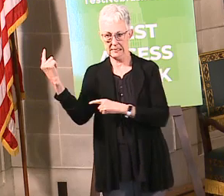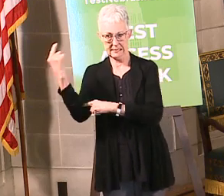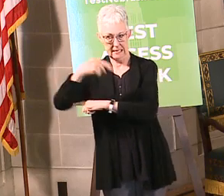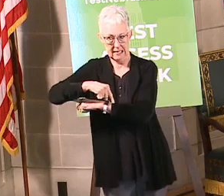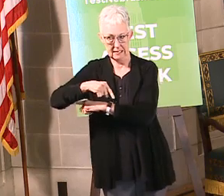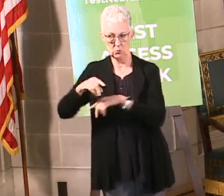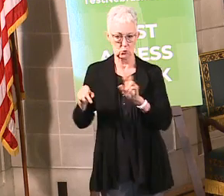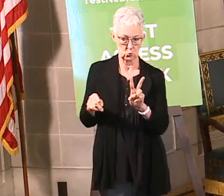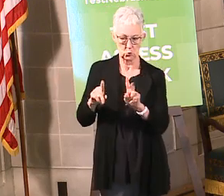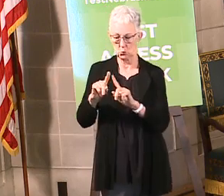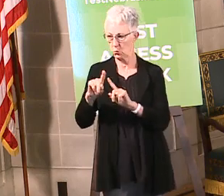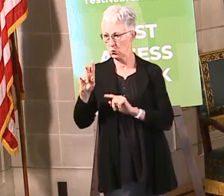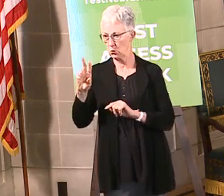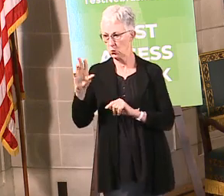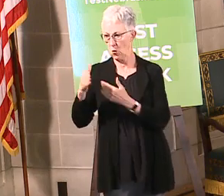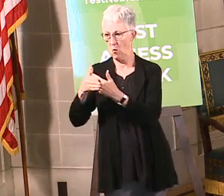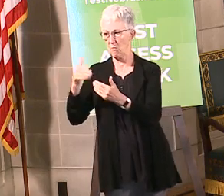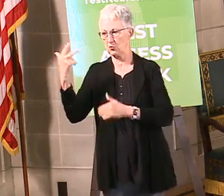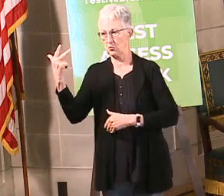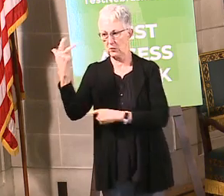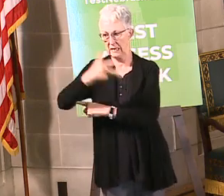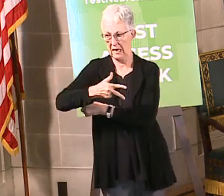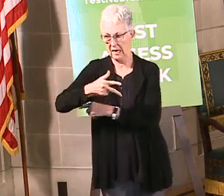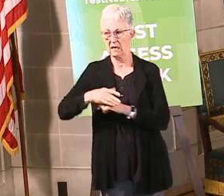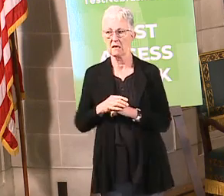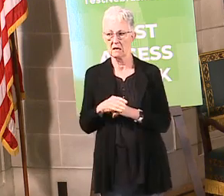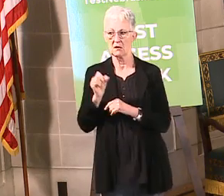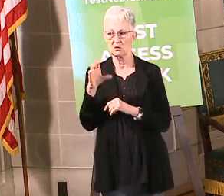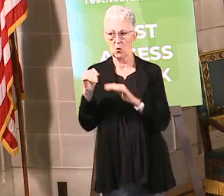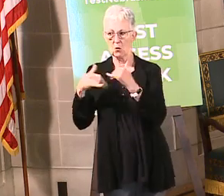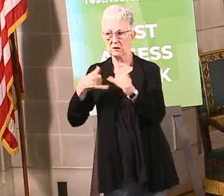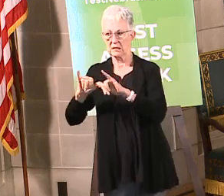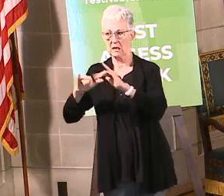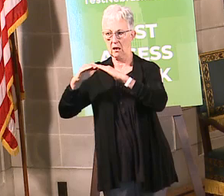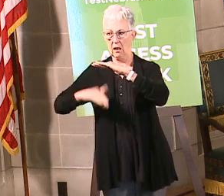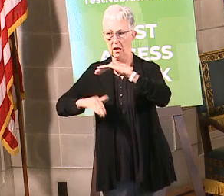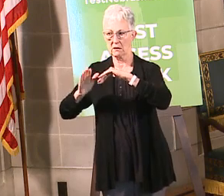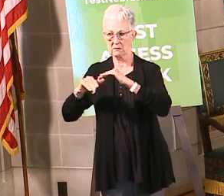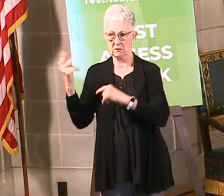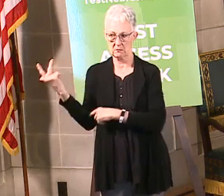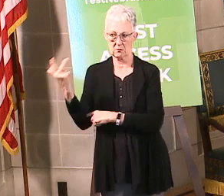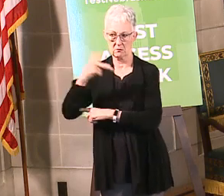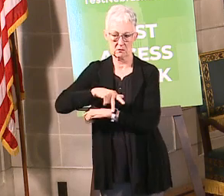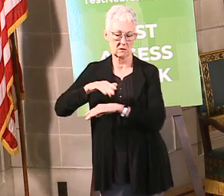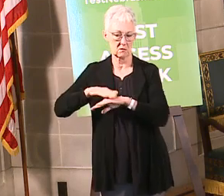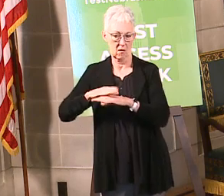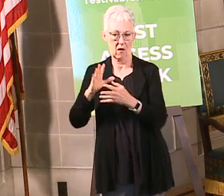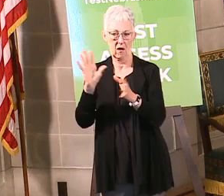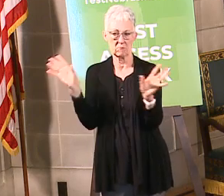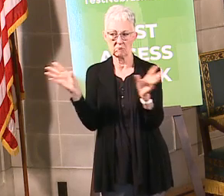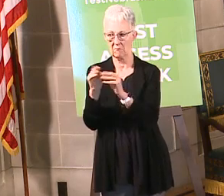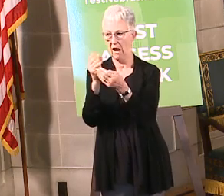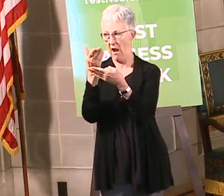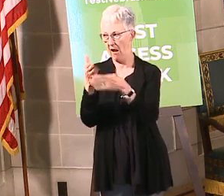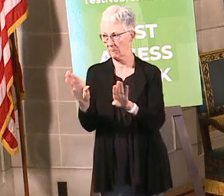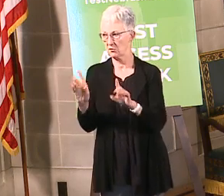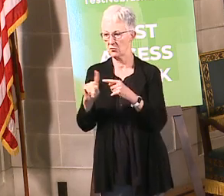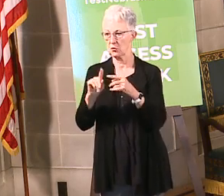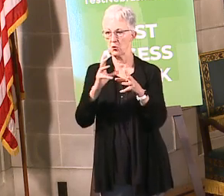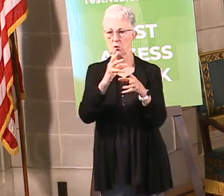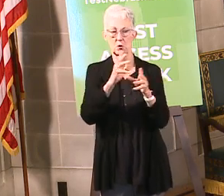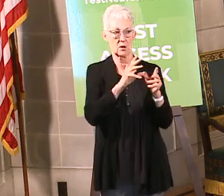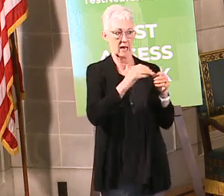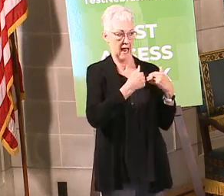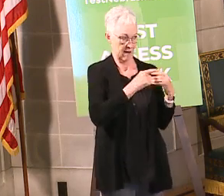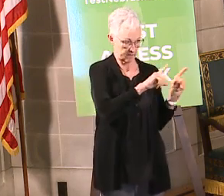so getting back to, it's a little bit less than three days for us in general, or an average, to be able to turn around those tests from the public health